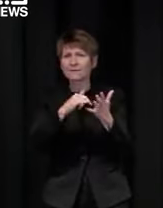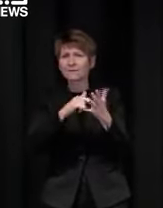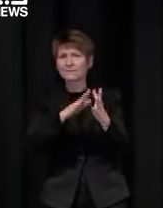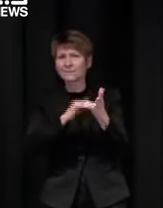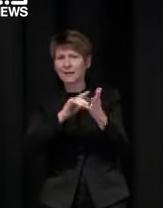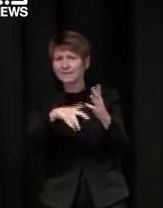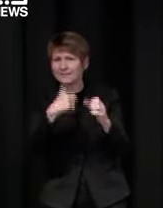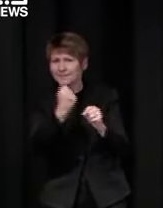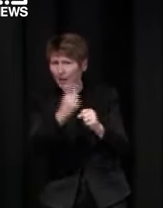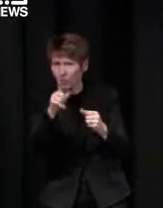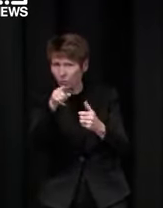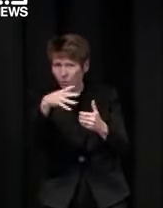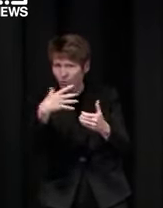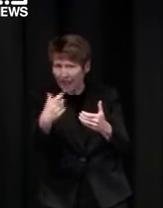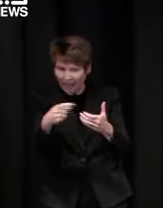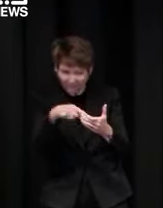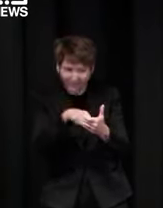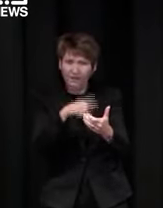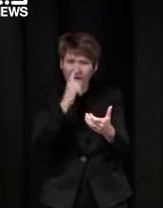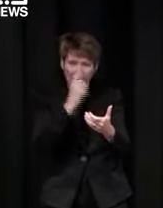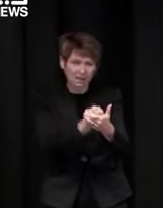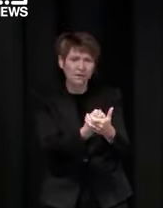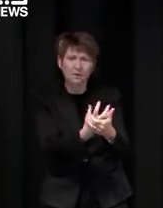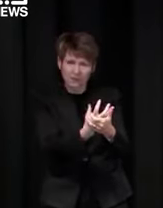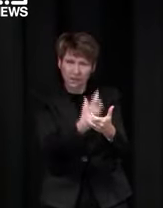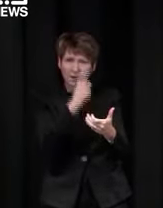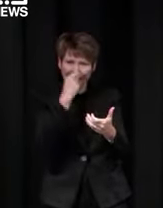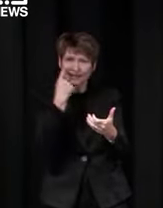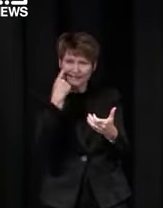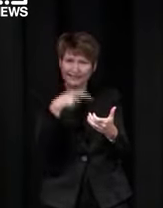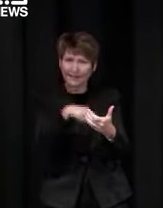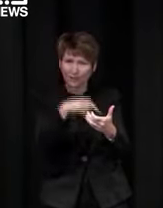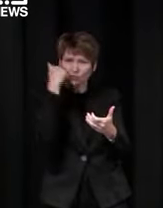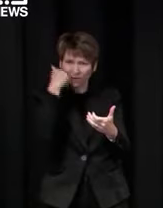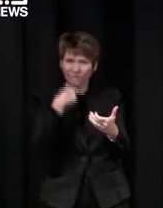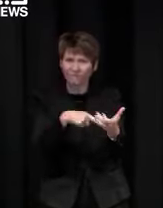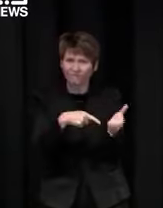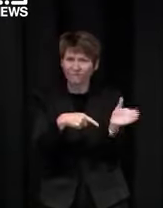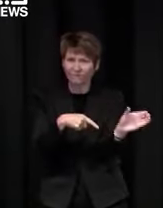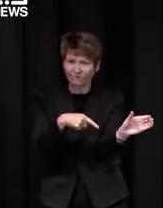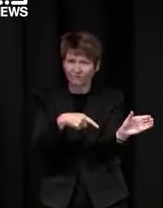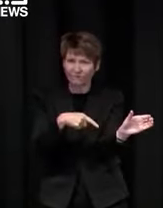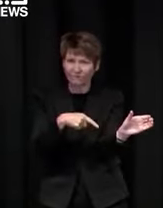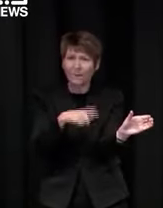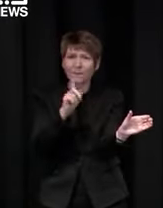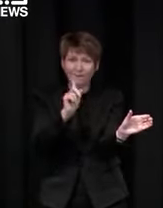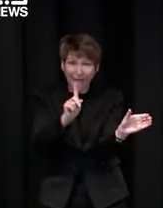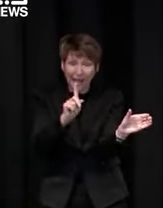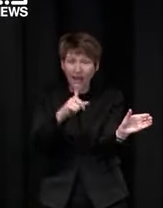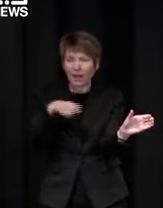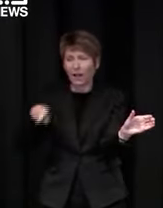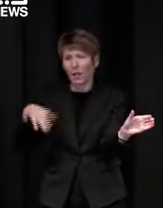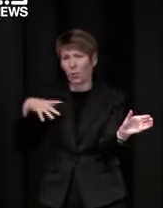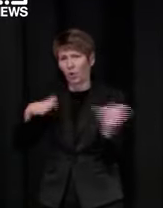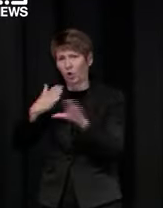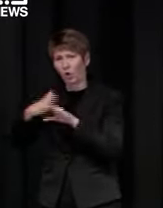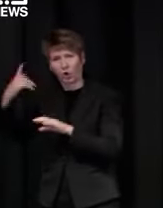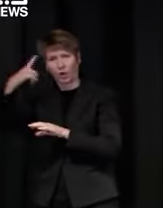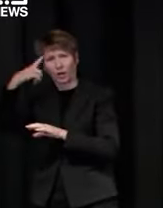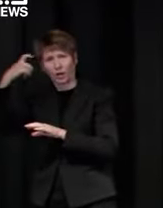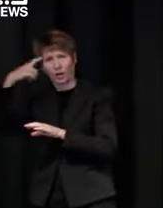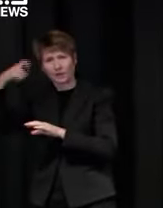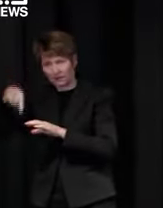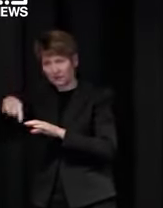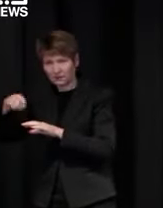um and we're hopeful that services victoria will have that interaction with the commonwealth vaccination